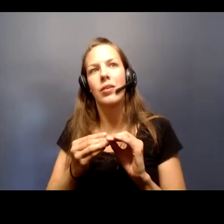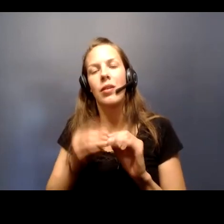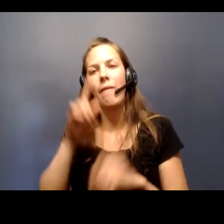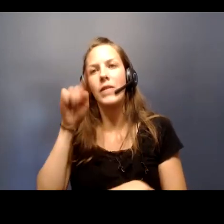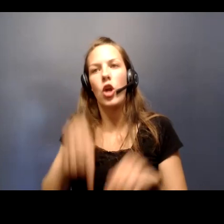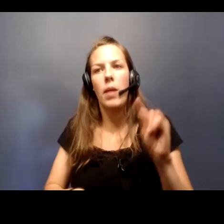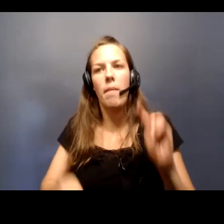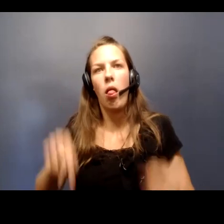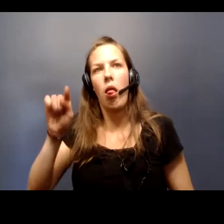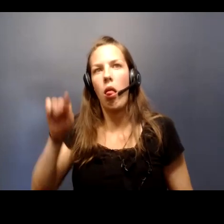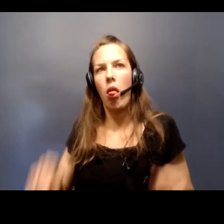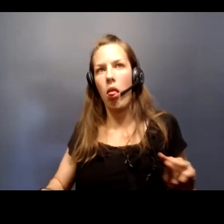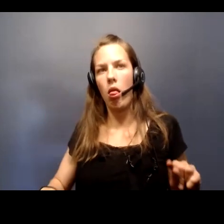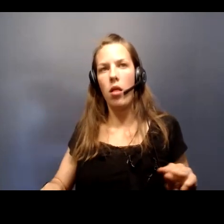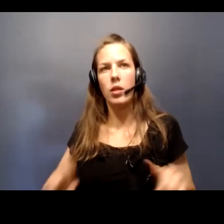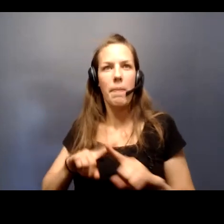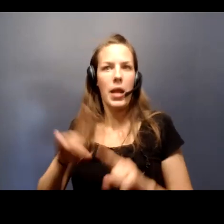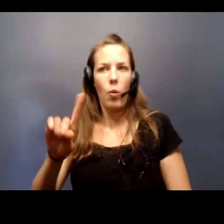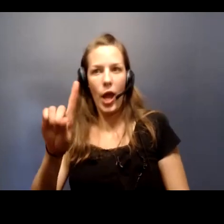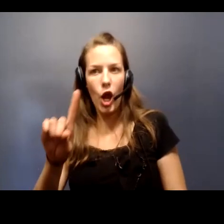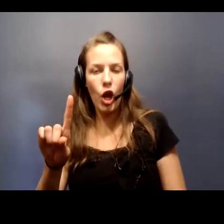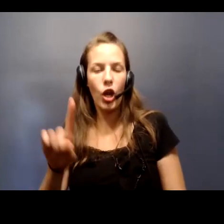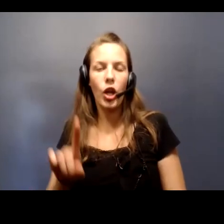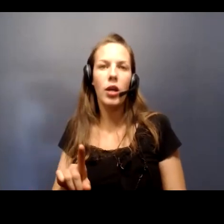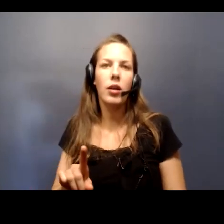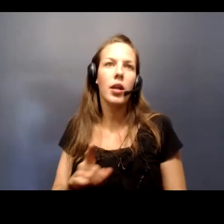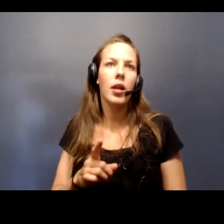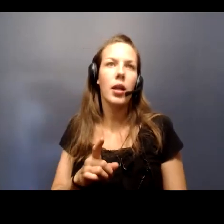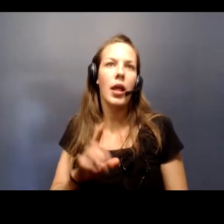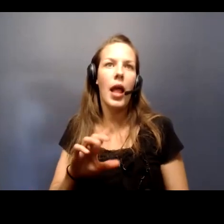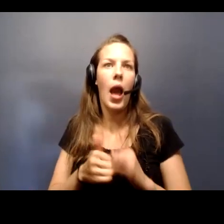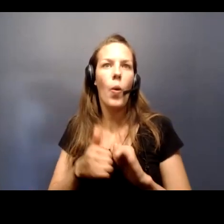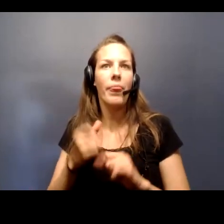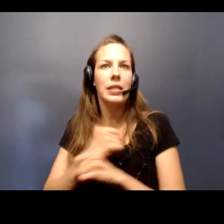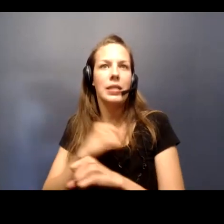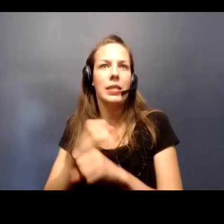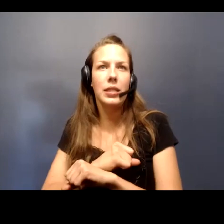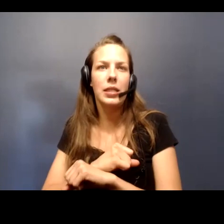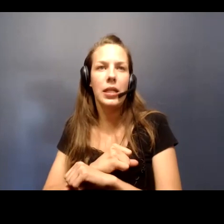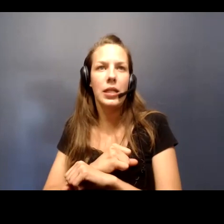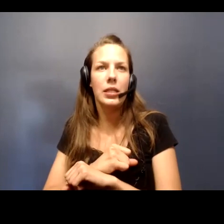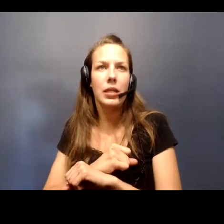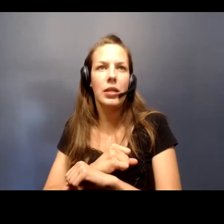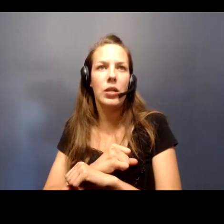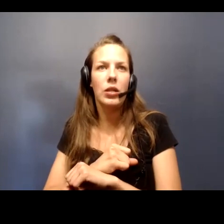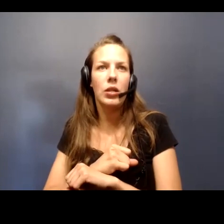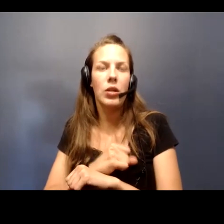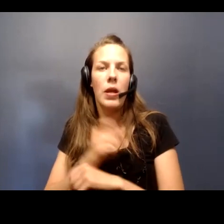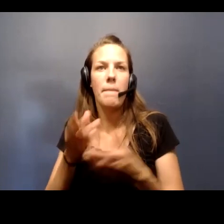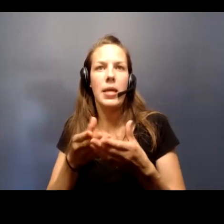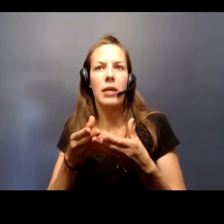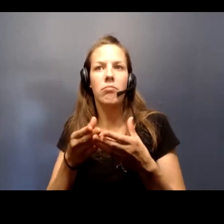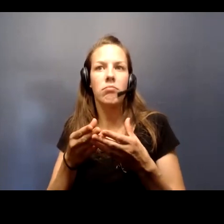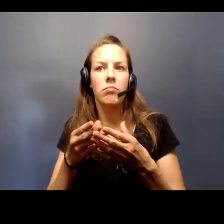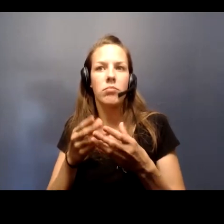depending on where you are and how the statistics are being generated.